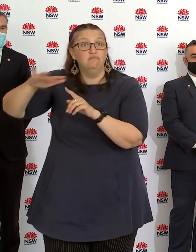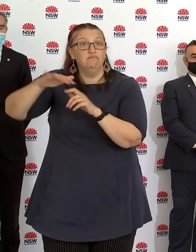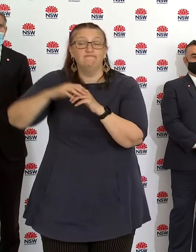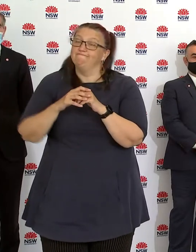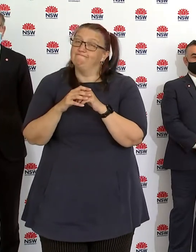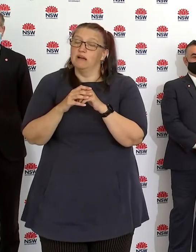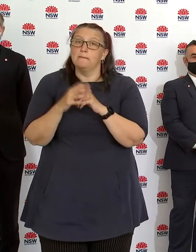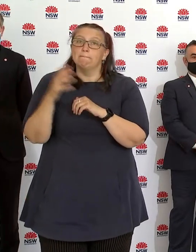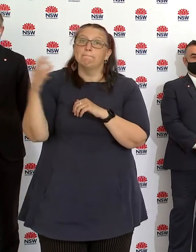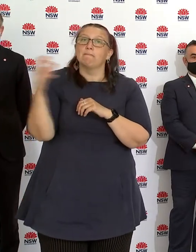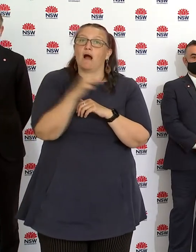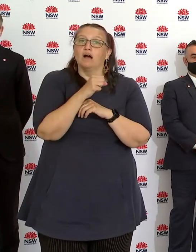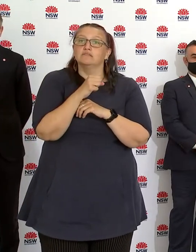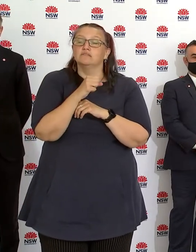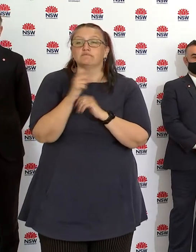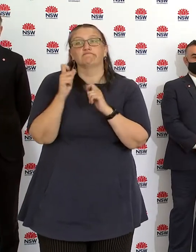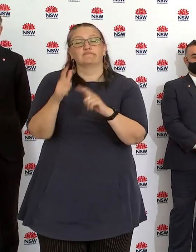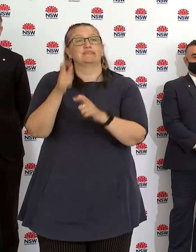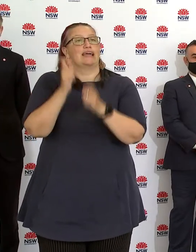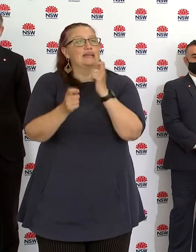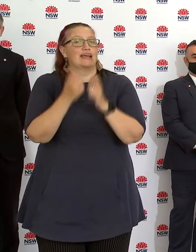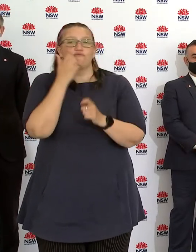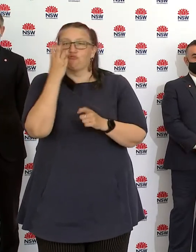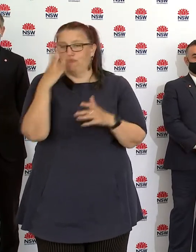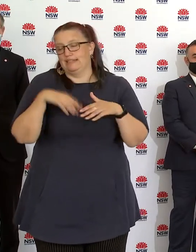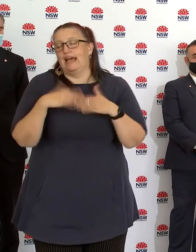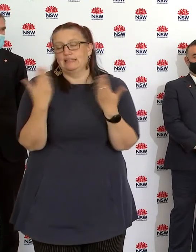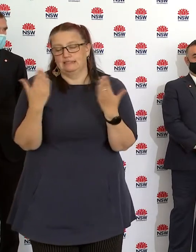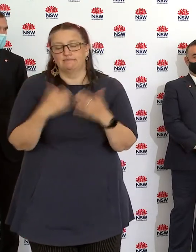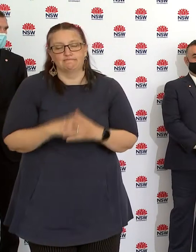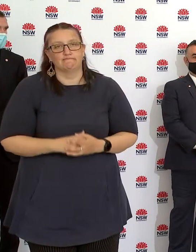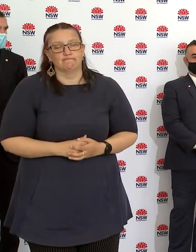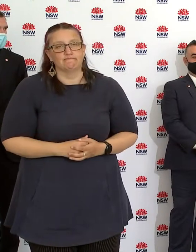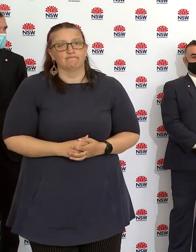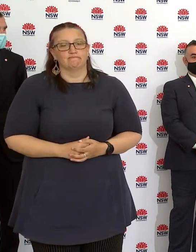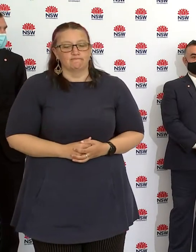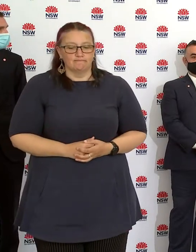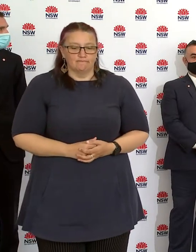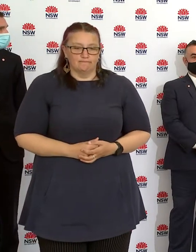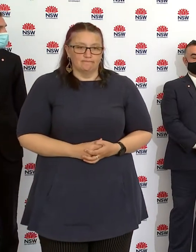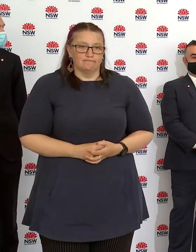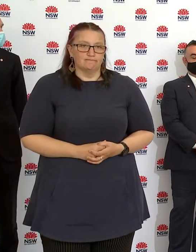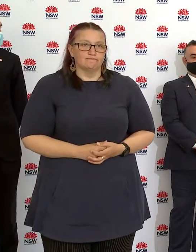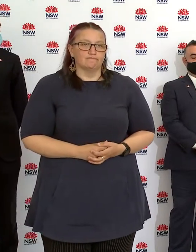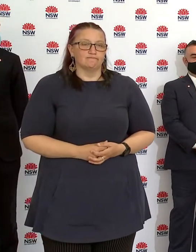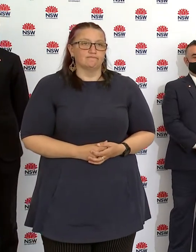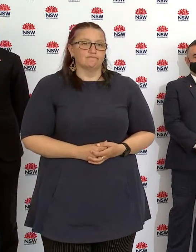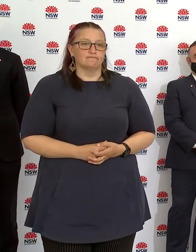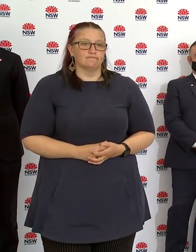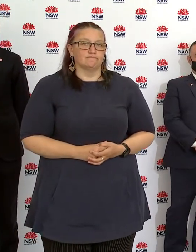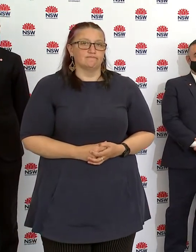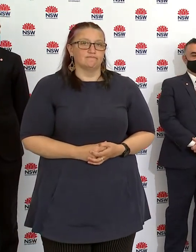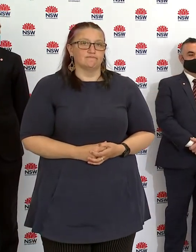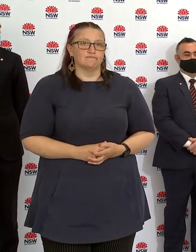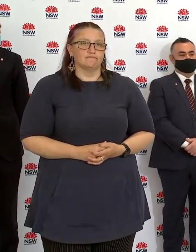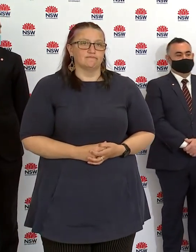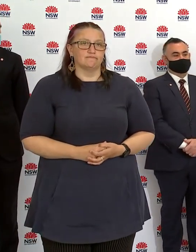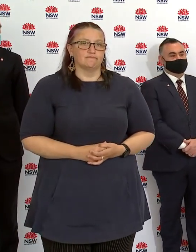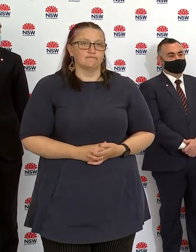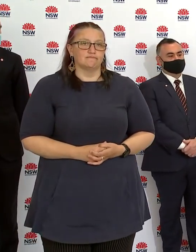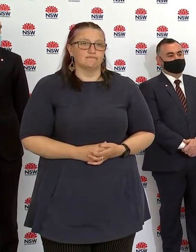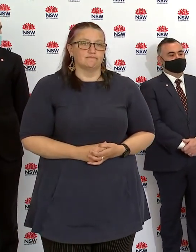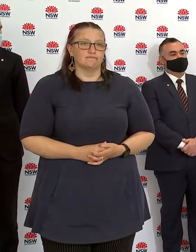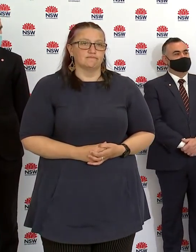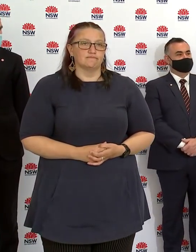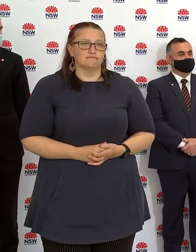you work in health and aged care or those critical list of workers that we've identified. Now in relation to a